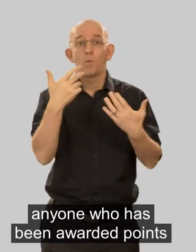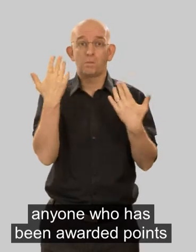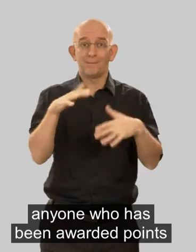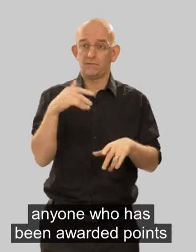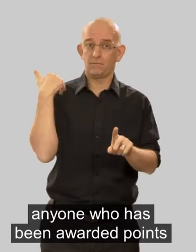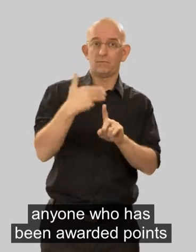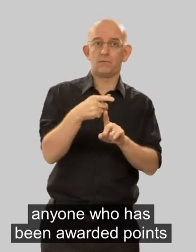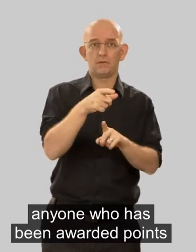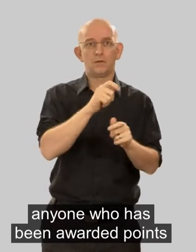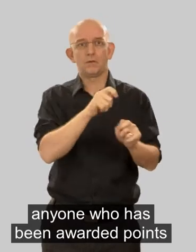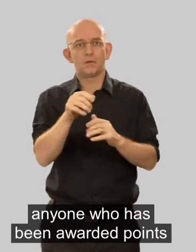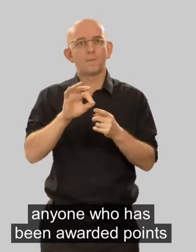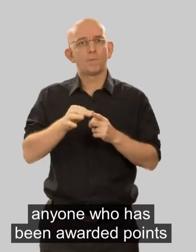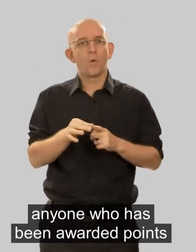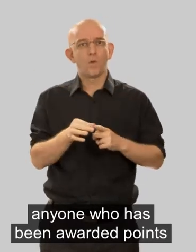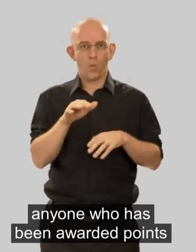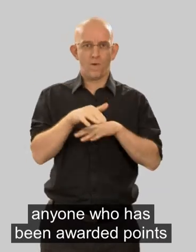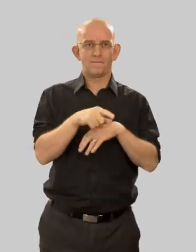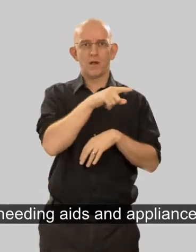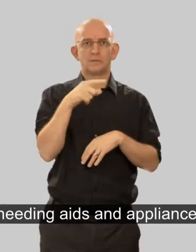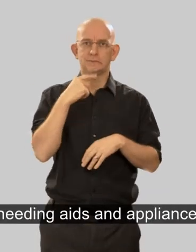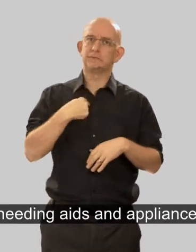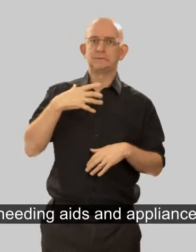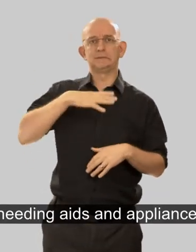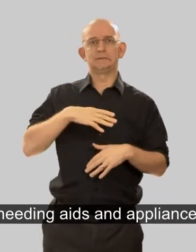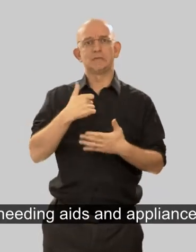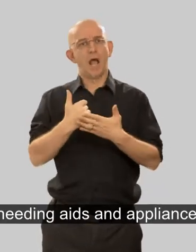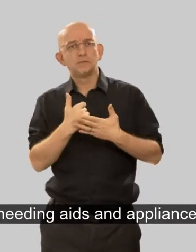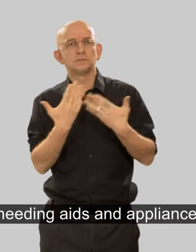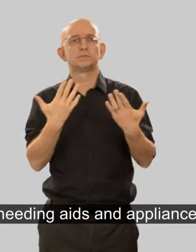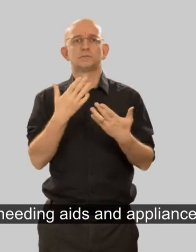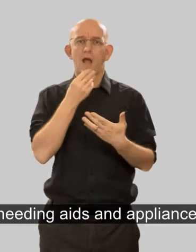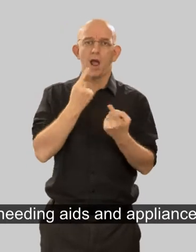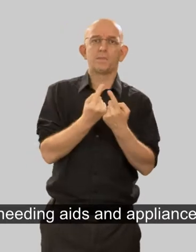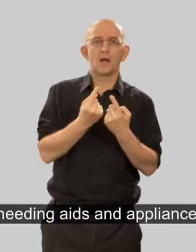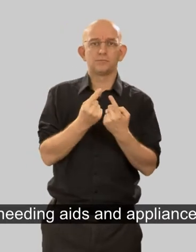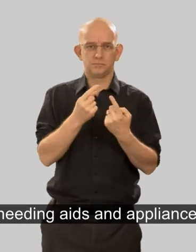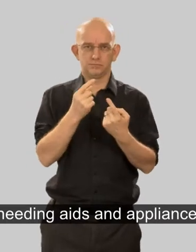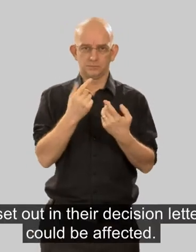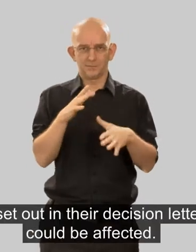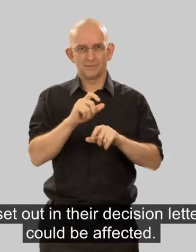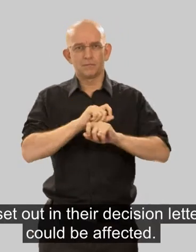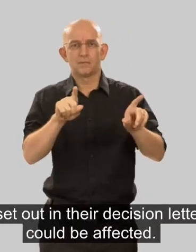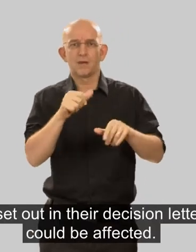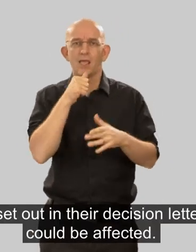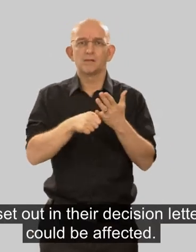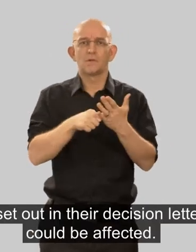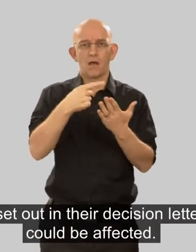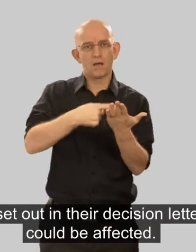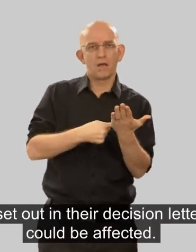anyone who has been awarded points for needing aids and appliances as set out in their decision letter